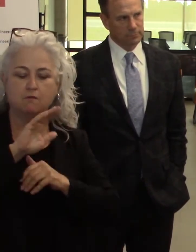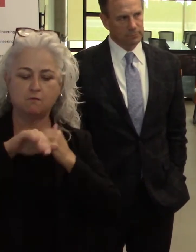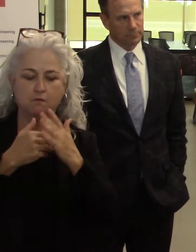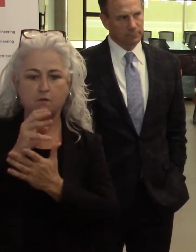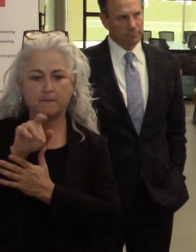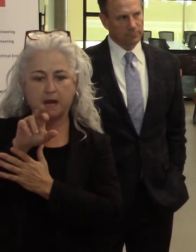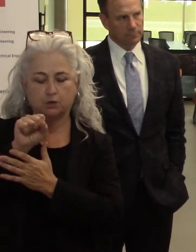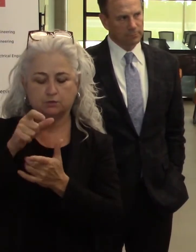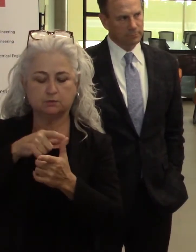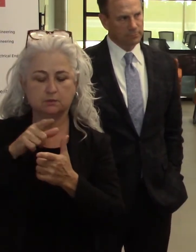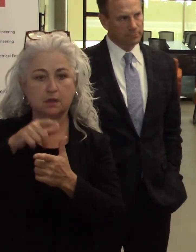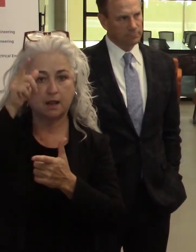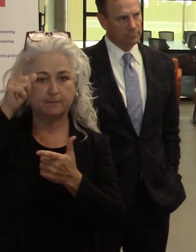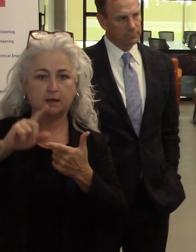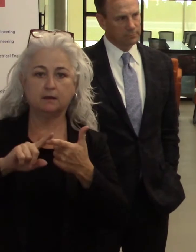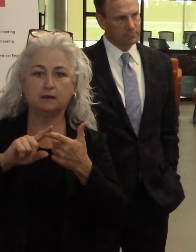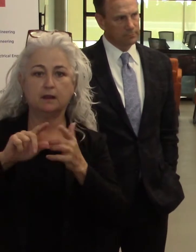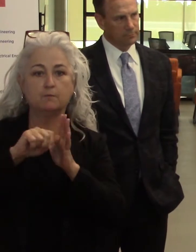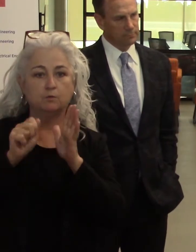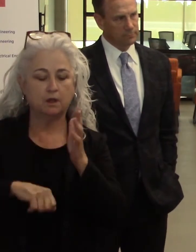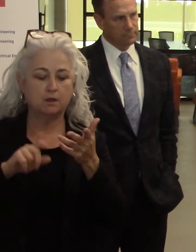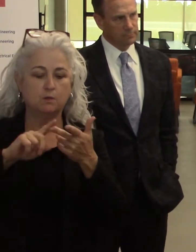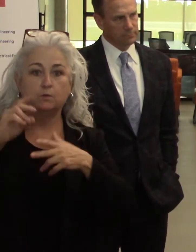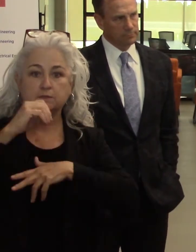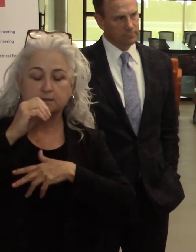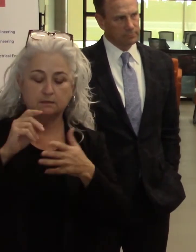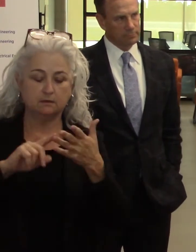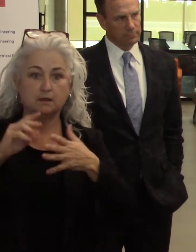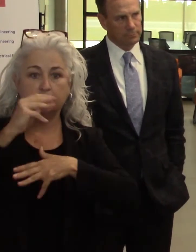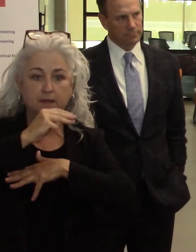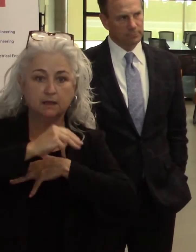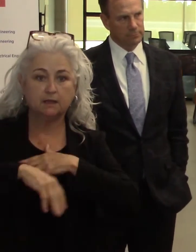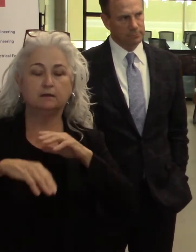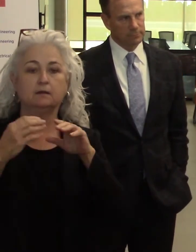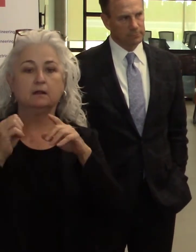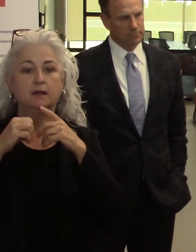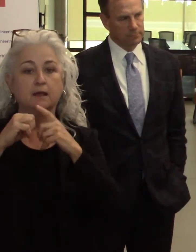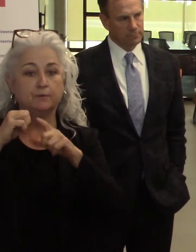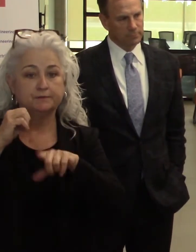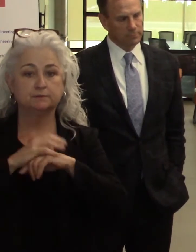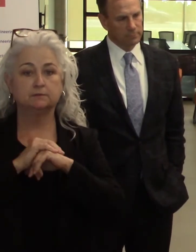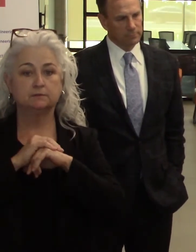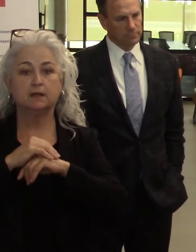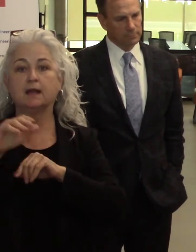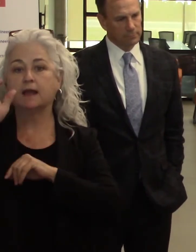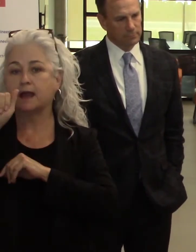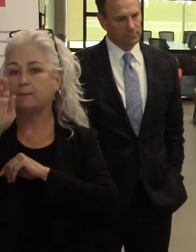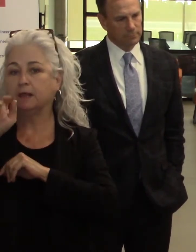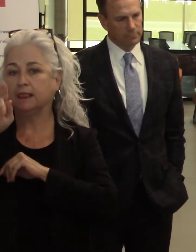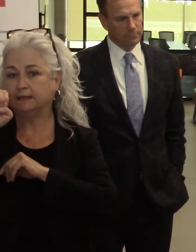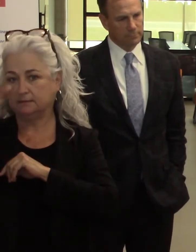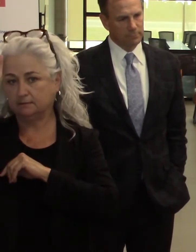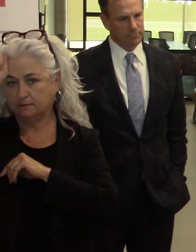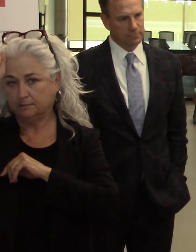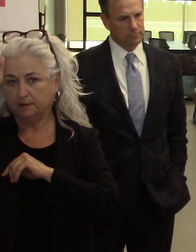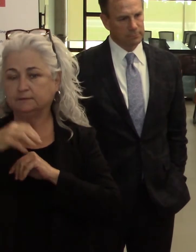Amarillo, Odessa Midland, Angelo, Abilene, just to work together as a group